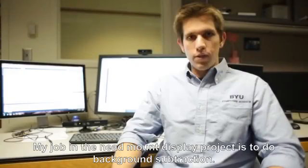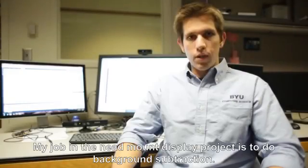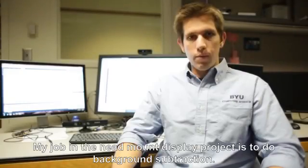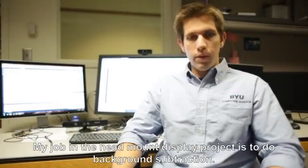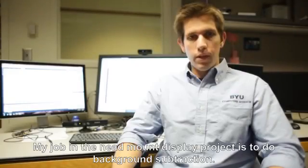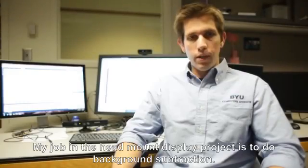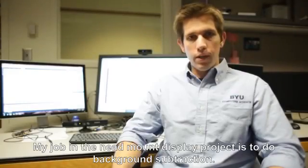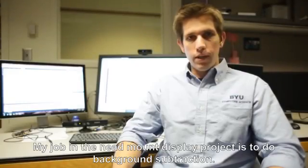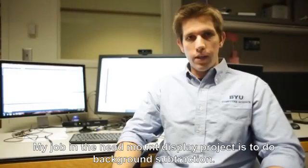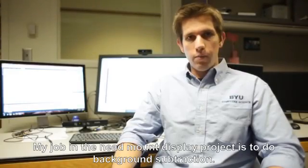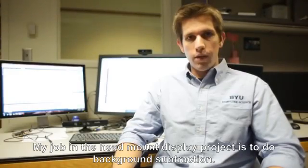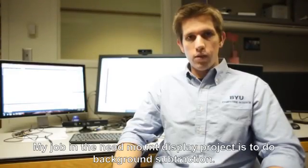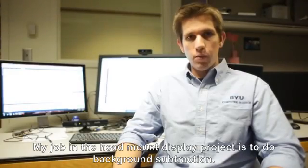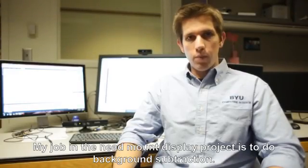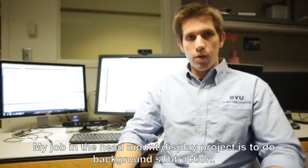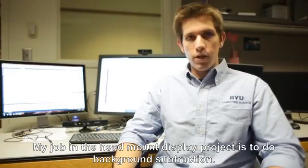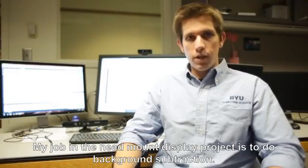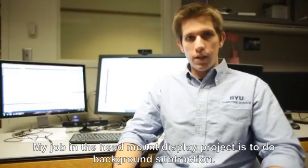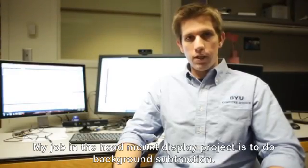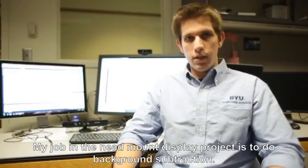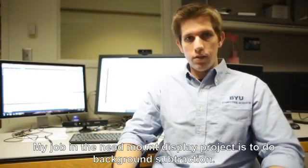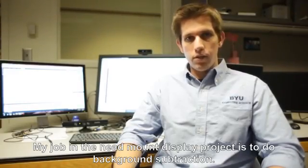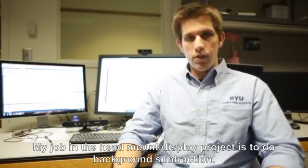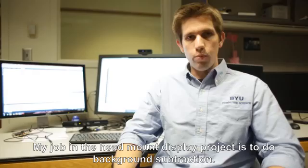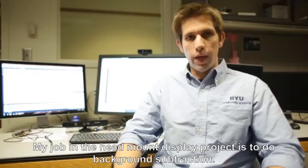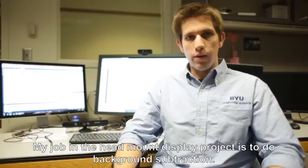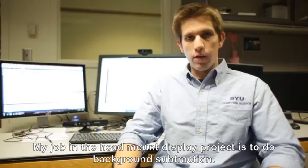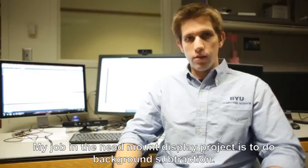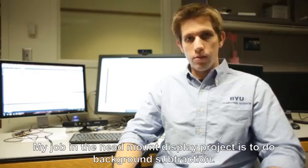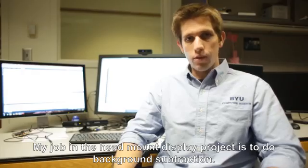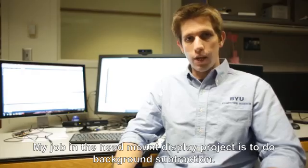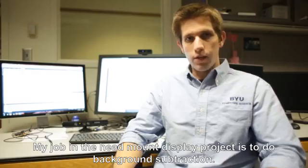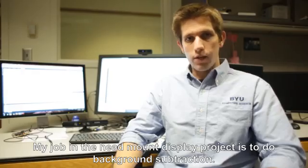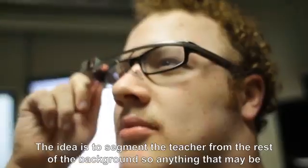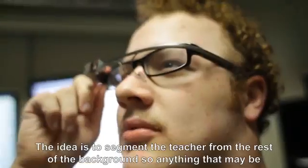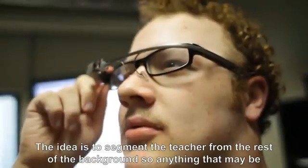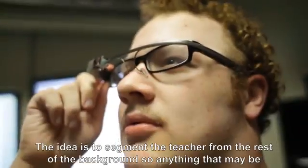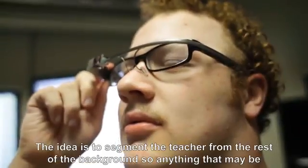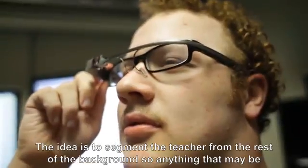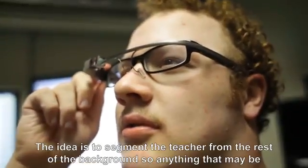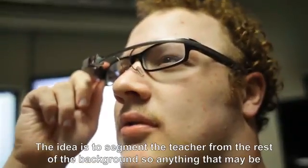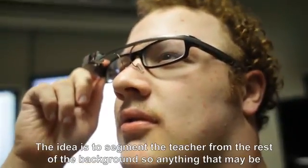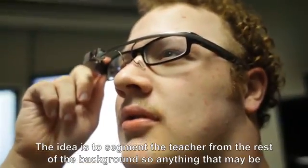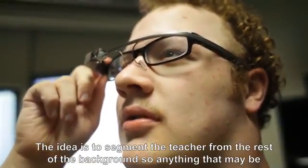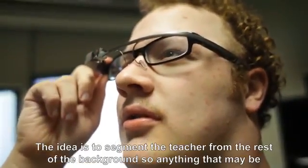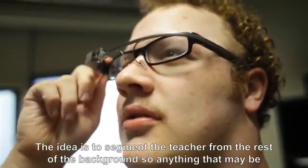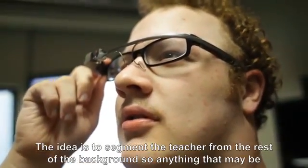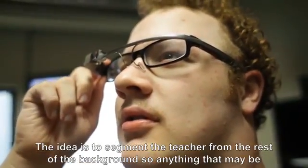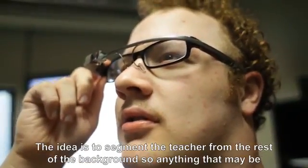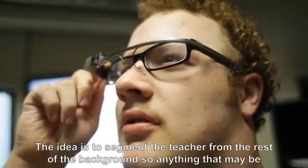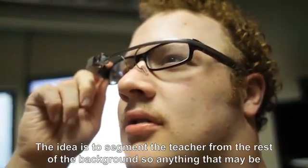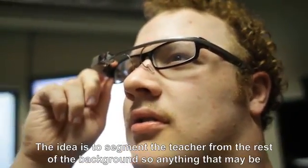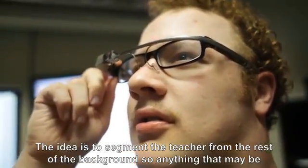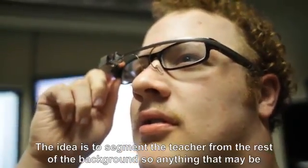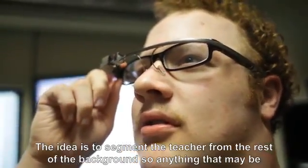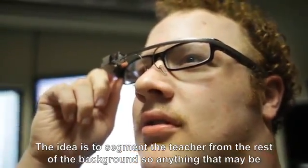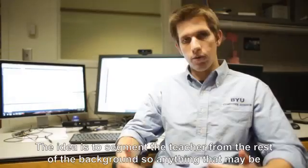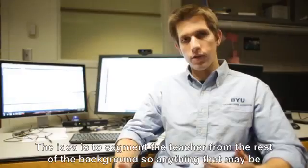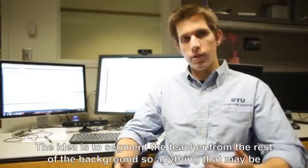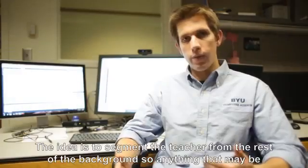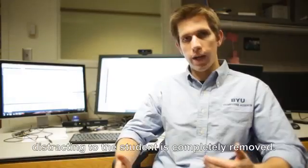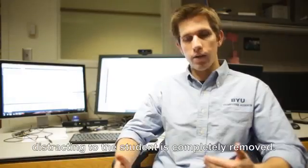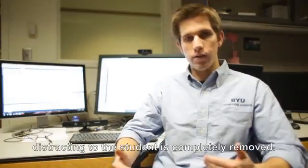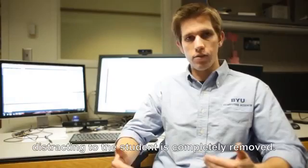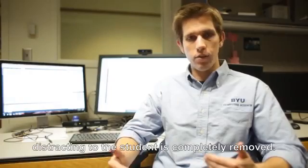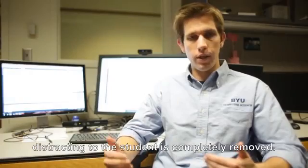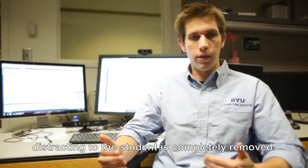My job in the head-mounted display project is to do background subtraction. The idea is to segment the teacher from